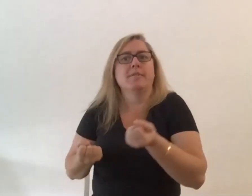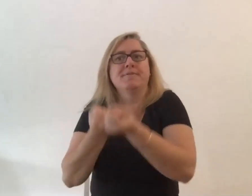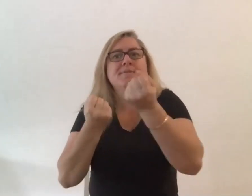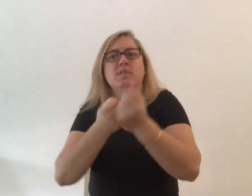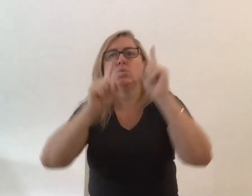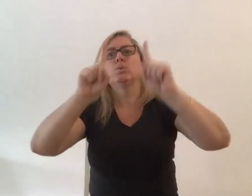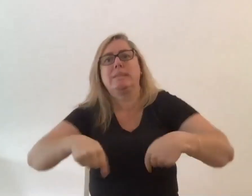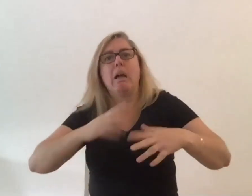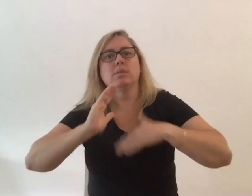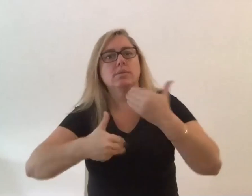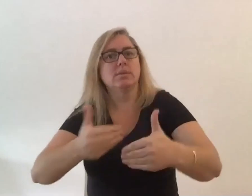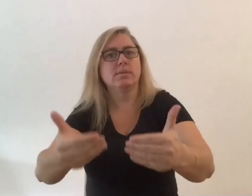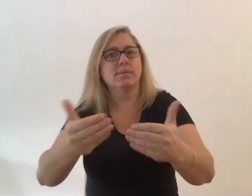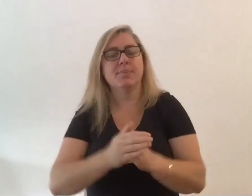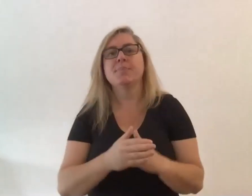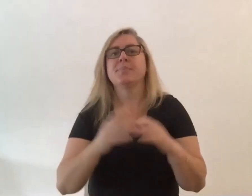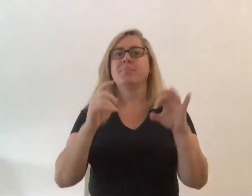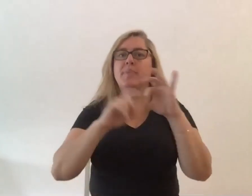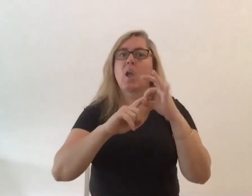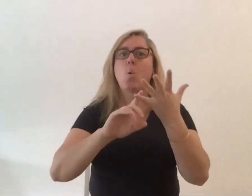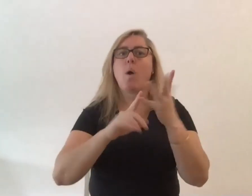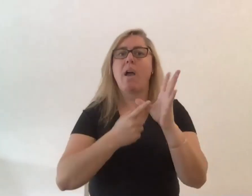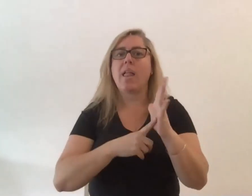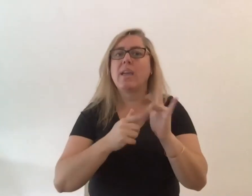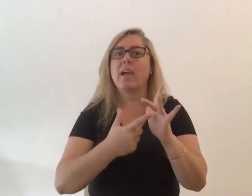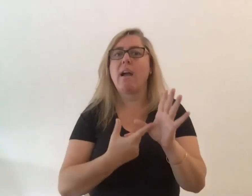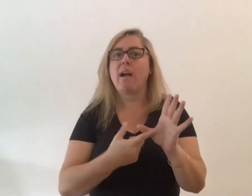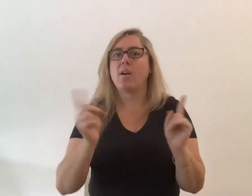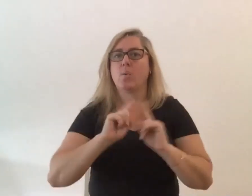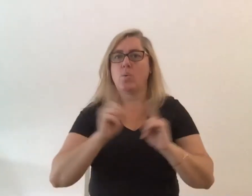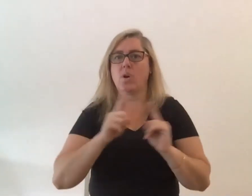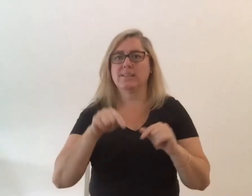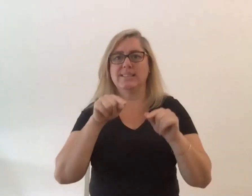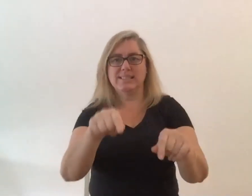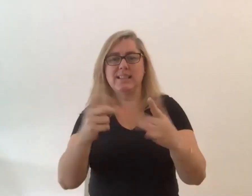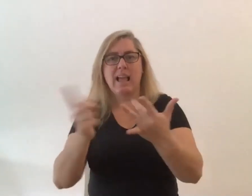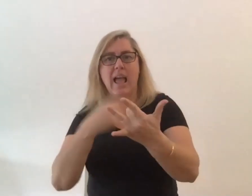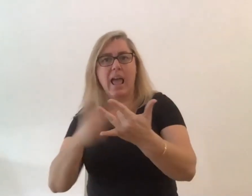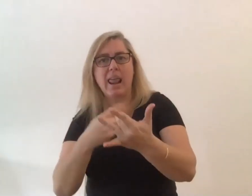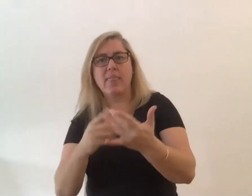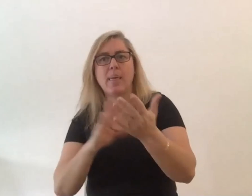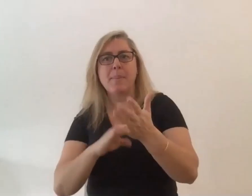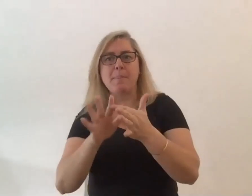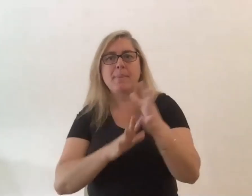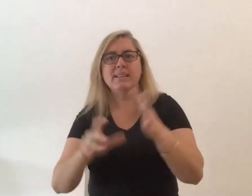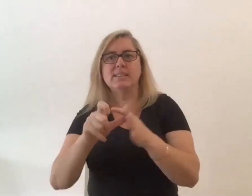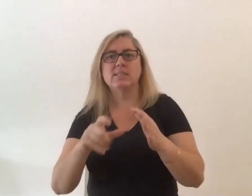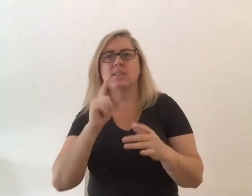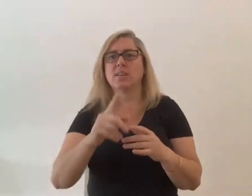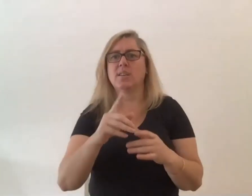qualia is another need project so when you go into a public psych ward you're not